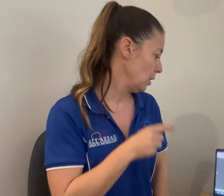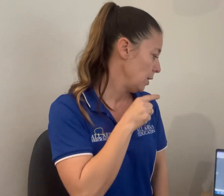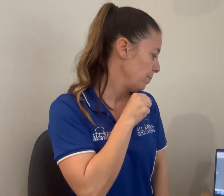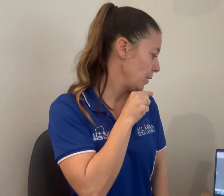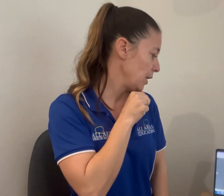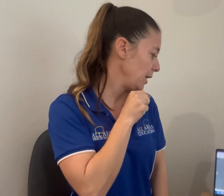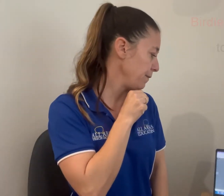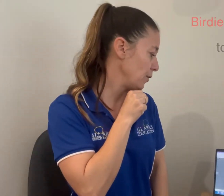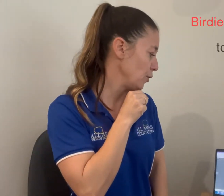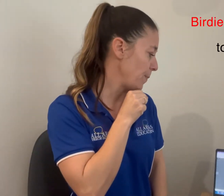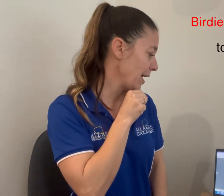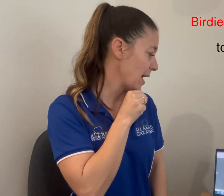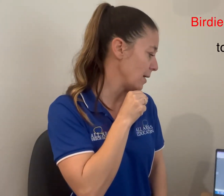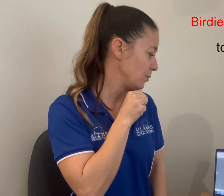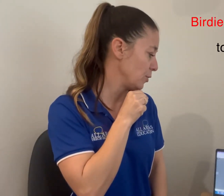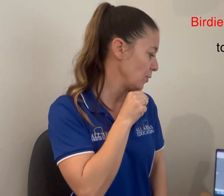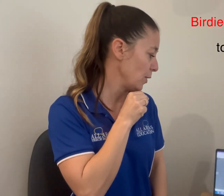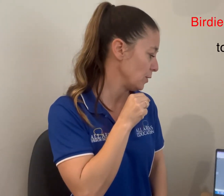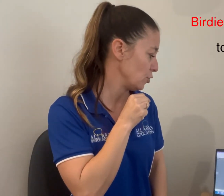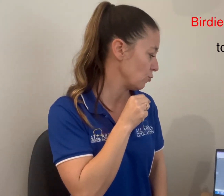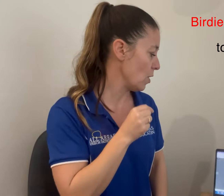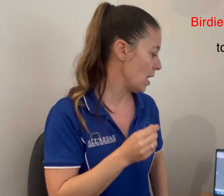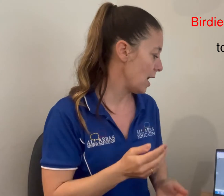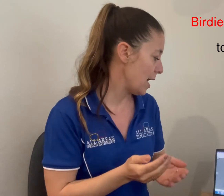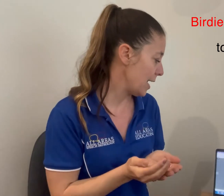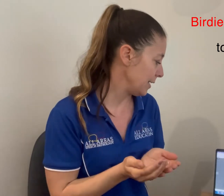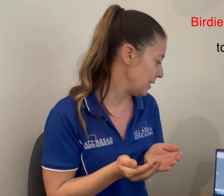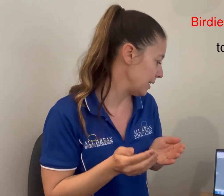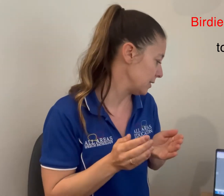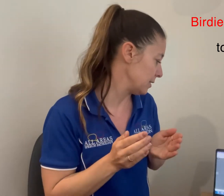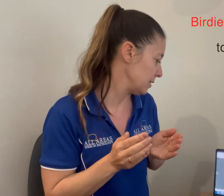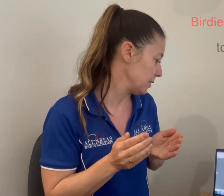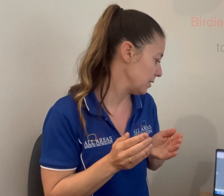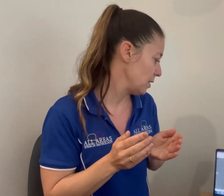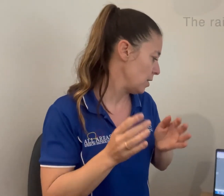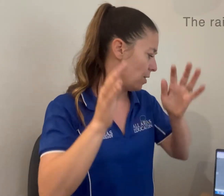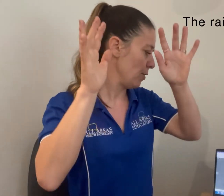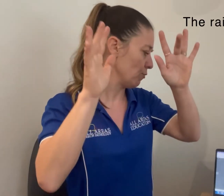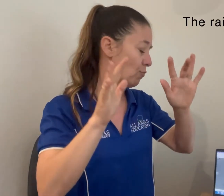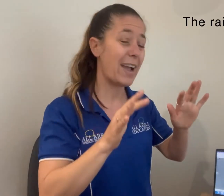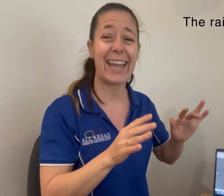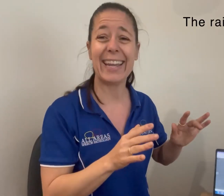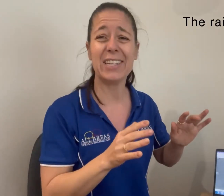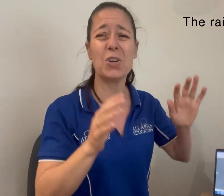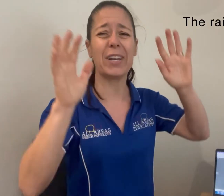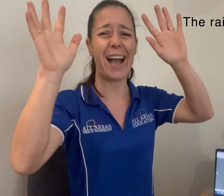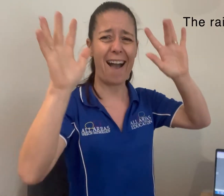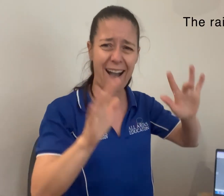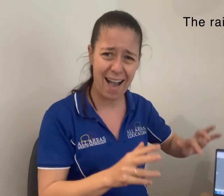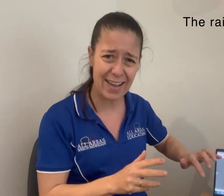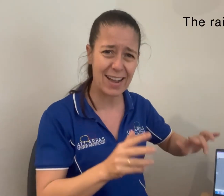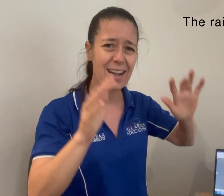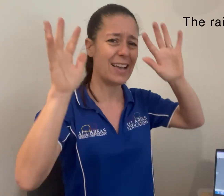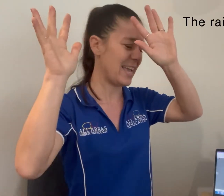Birdie flew back up to her dry nest. The rain got harder and